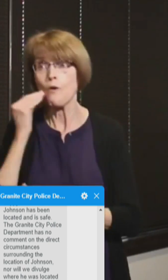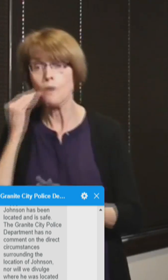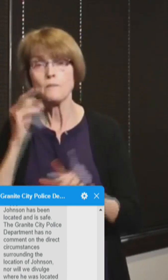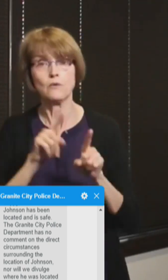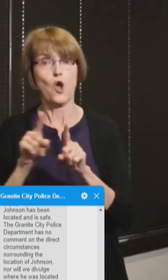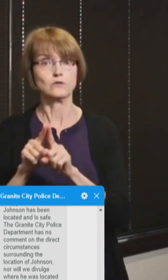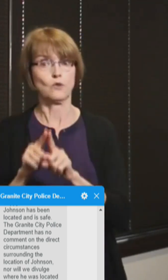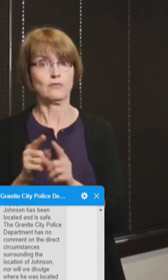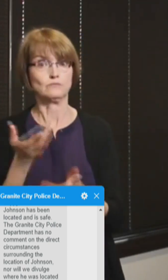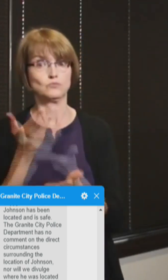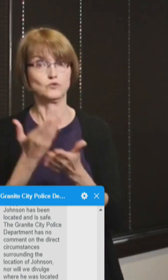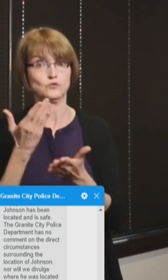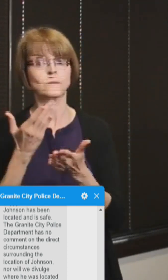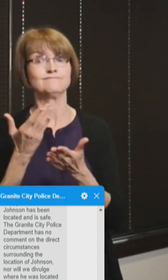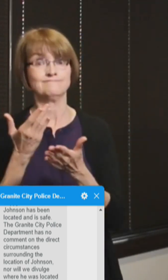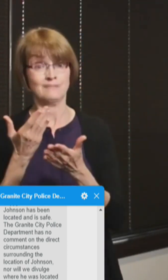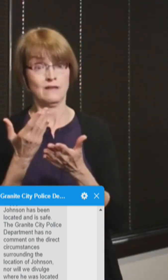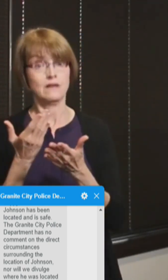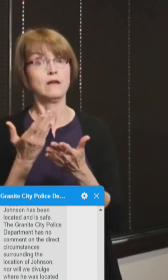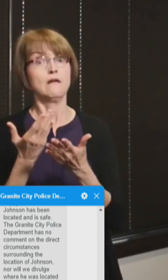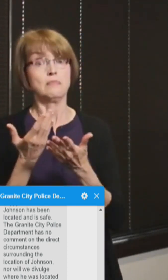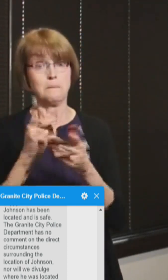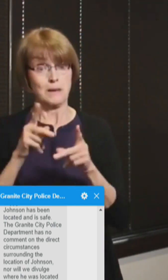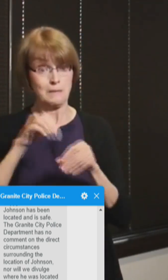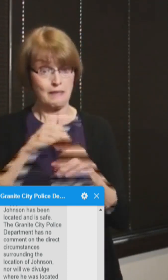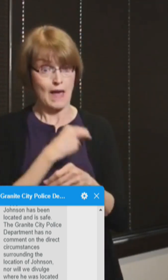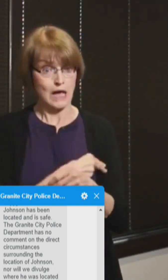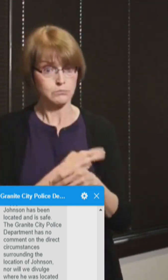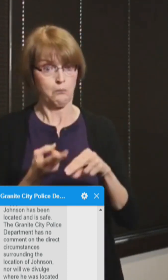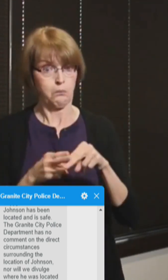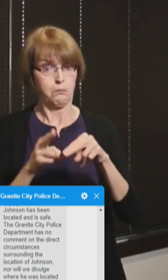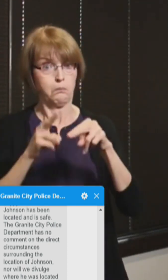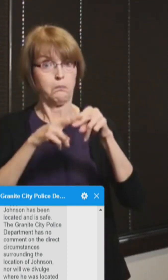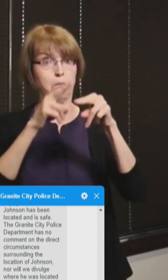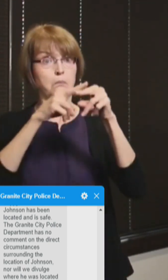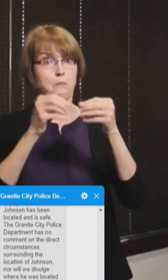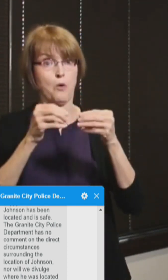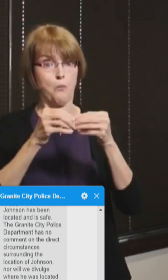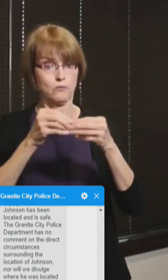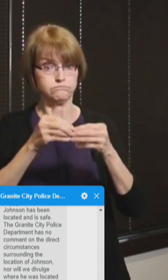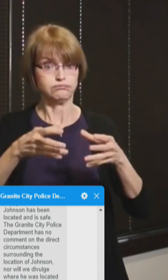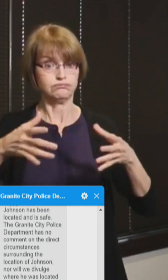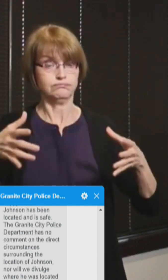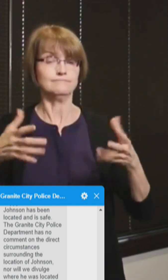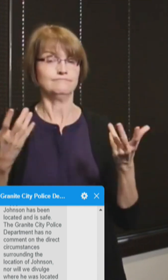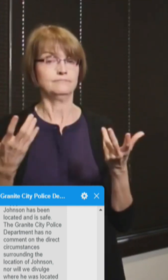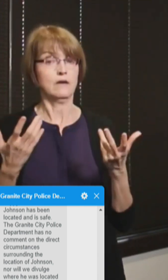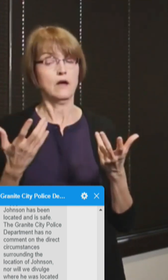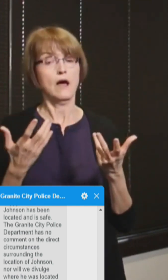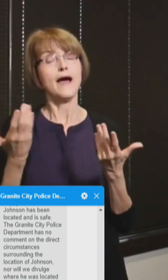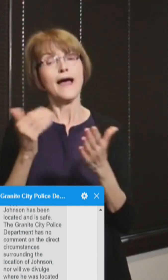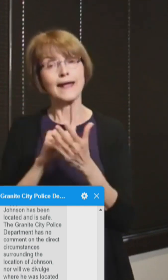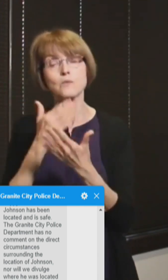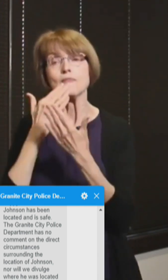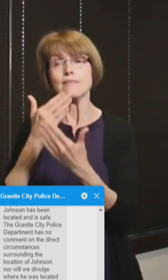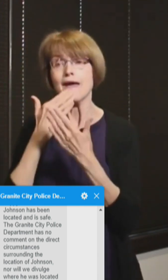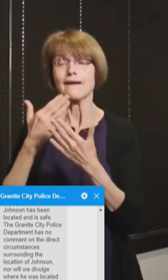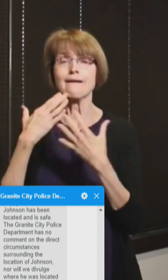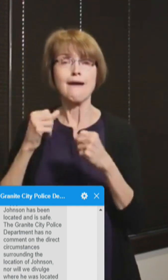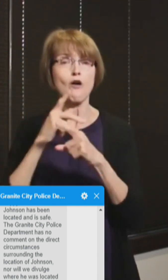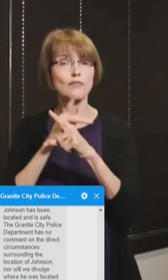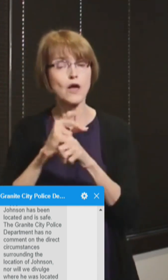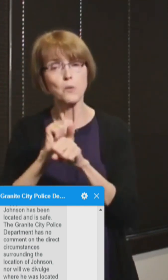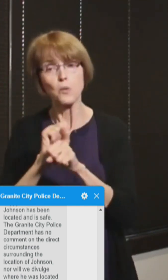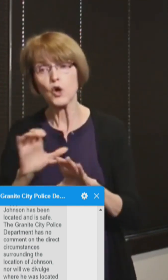an indicator that we have more people in the hospital. So again, it's a credit to all of our healthcare workers, all the support